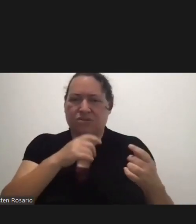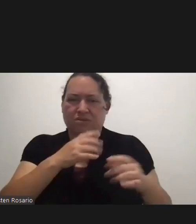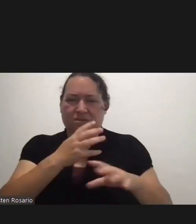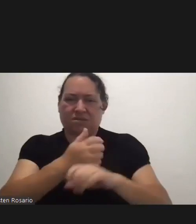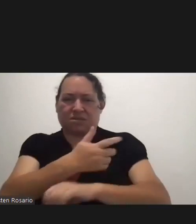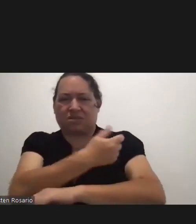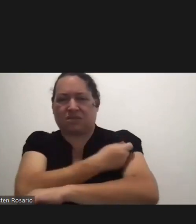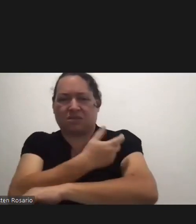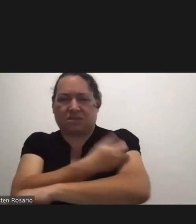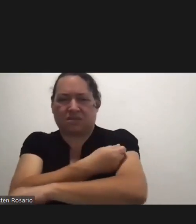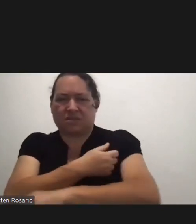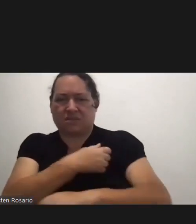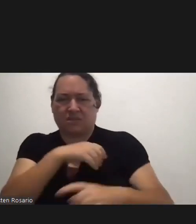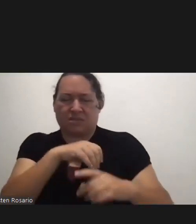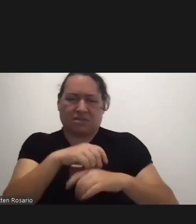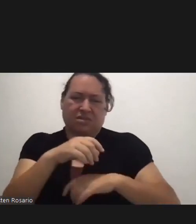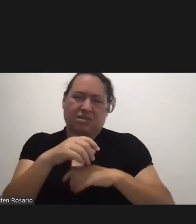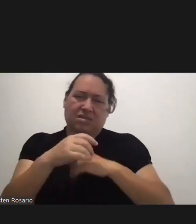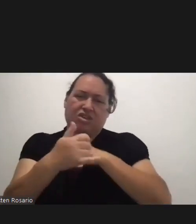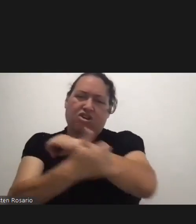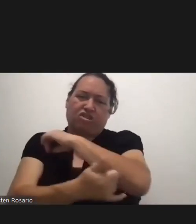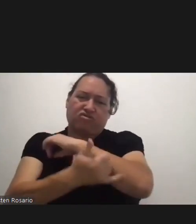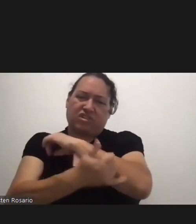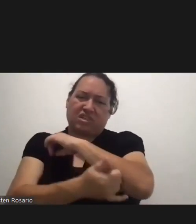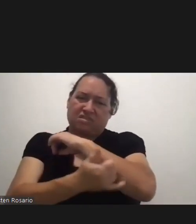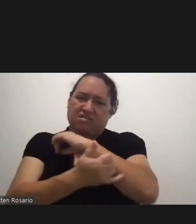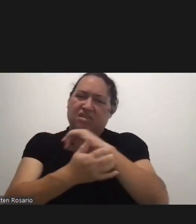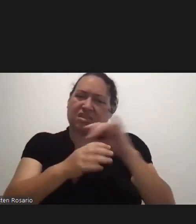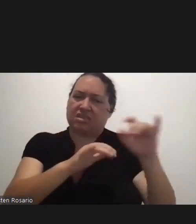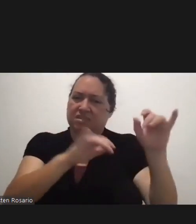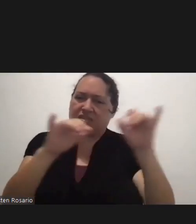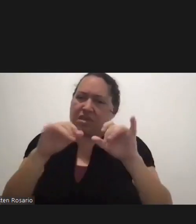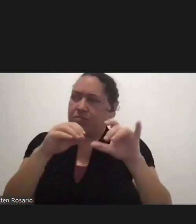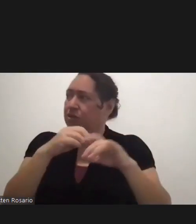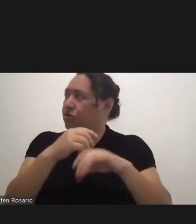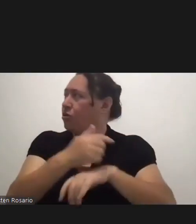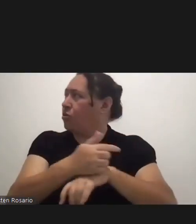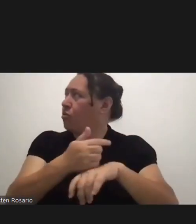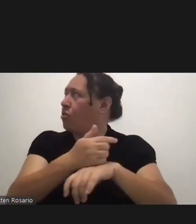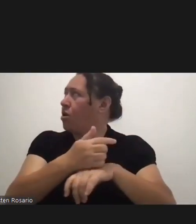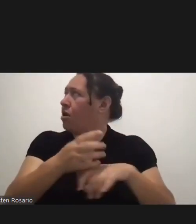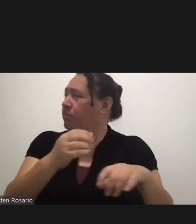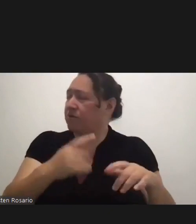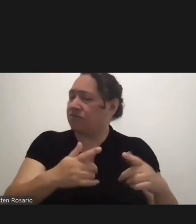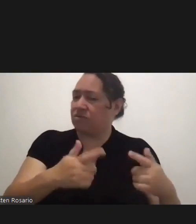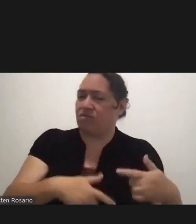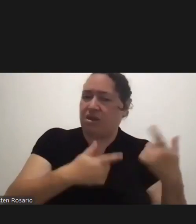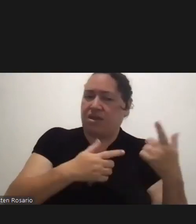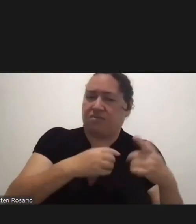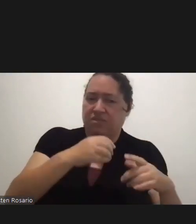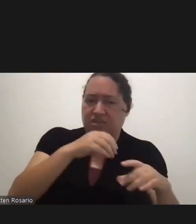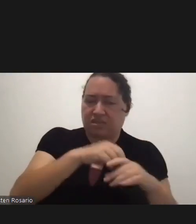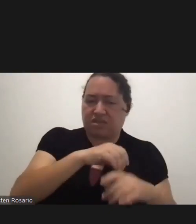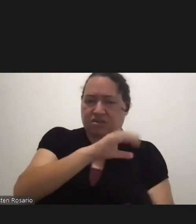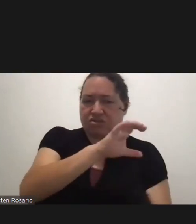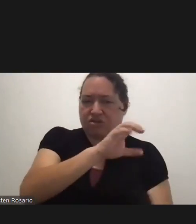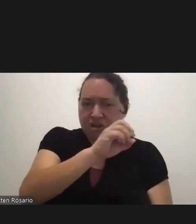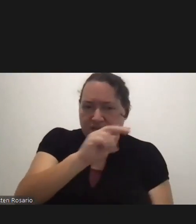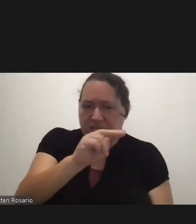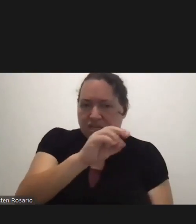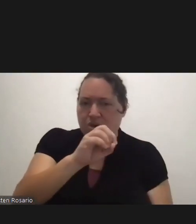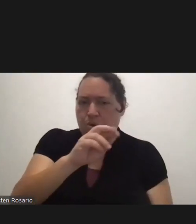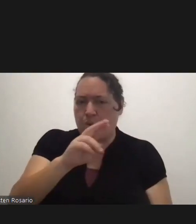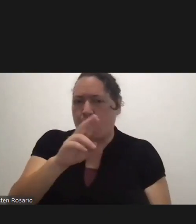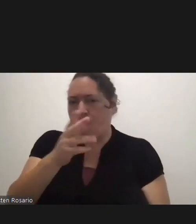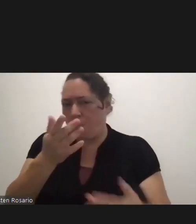throughout the country. So it's the same one here as Guam as it is in New Haven, Connecticut or what have you. And so the key